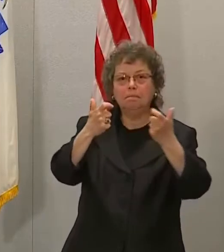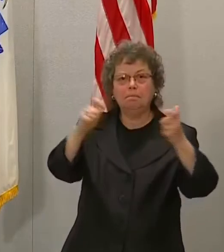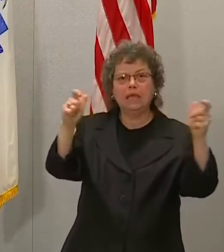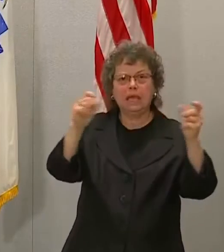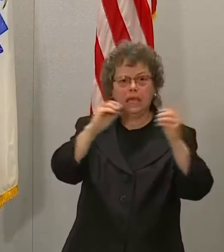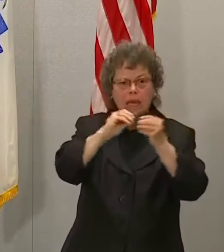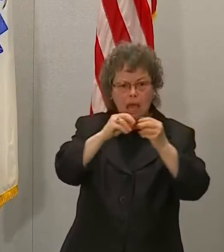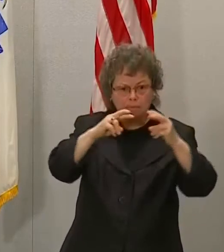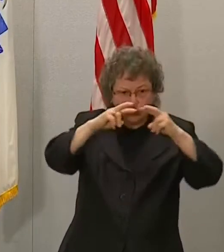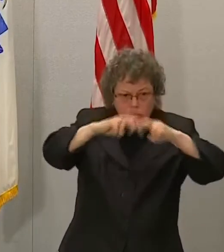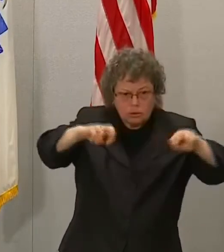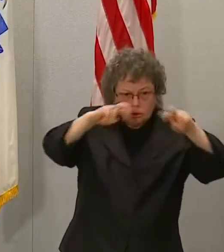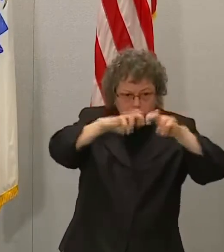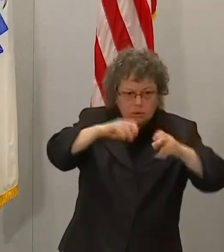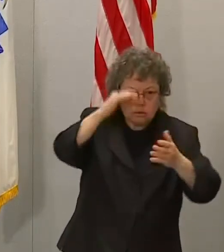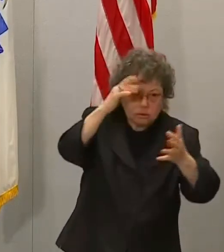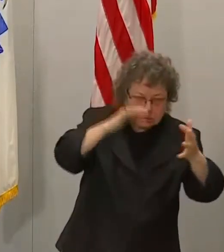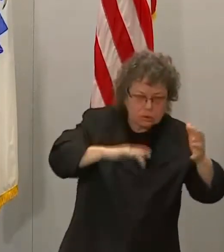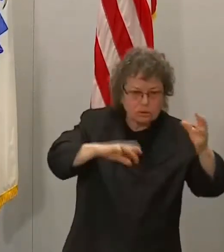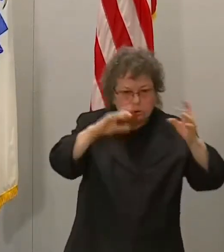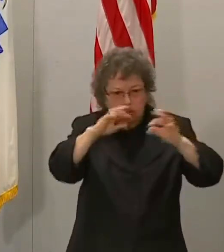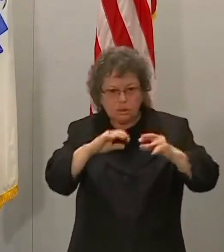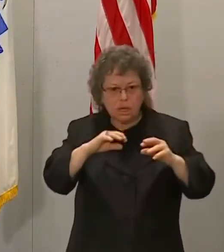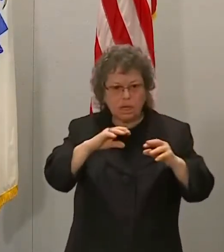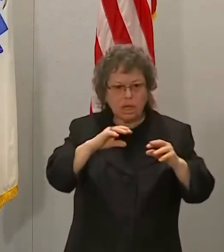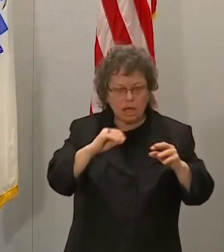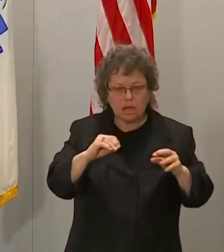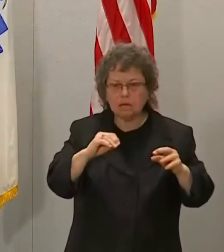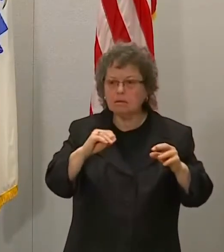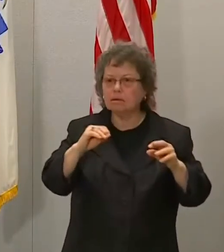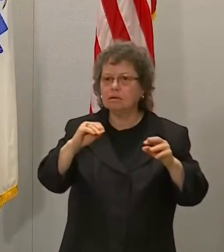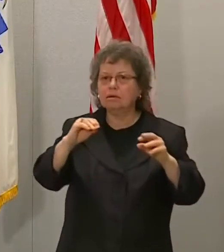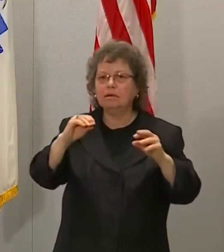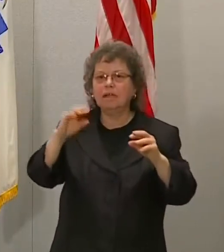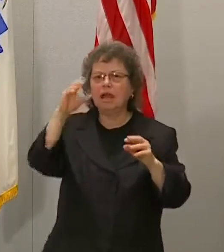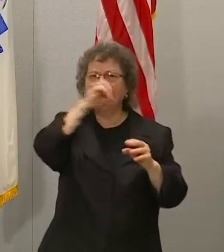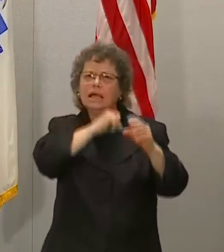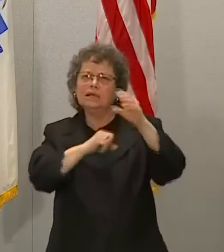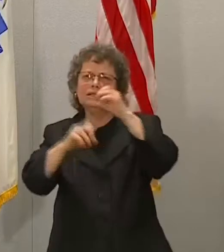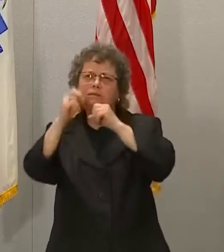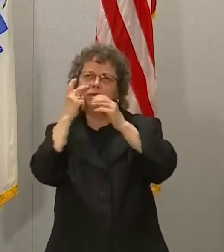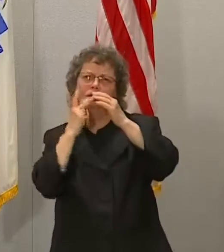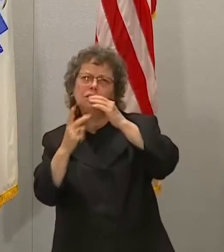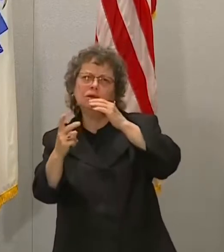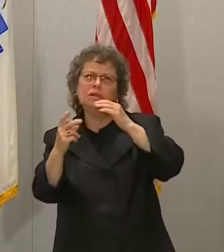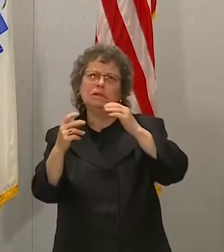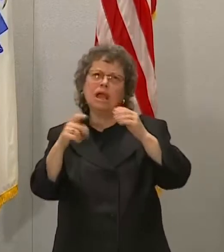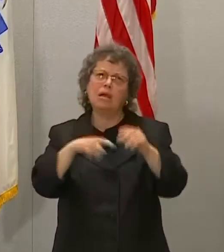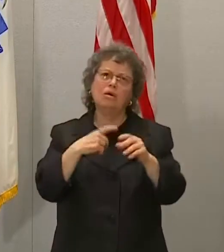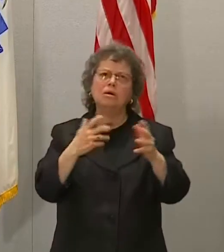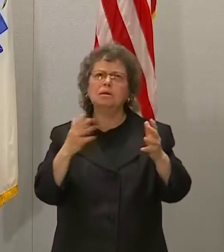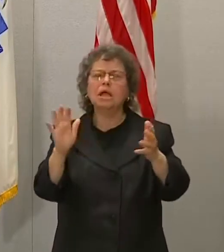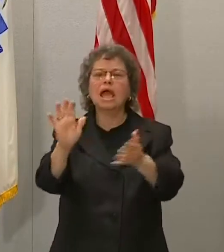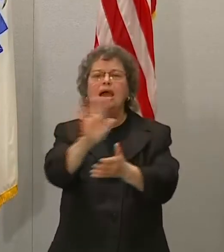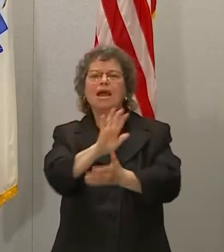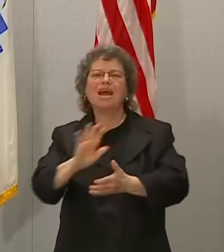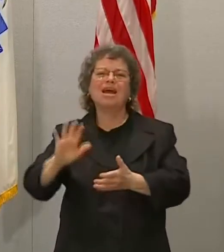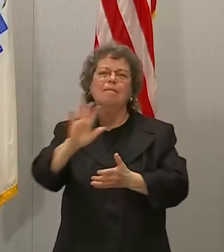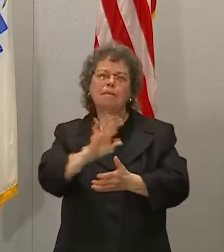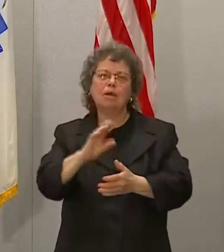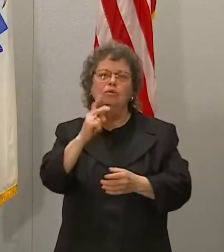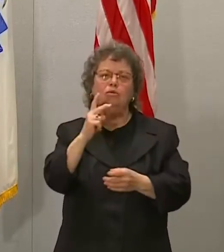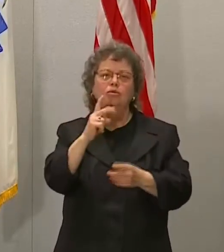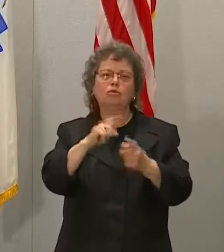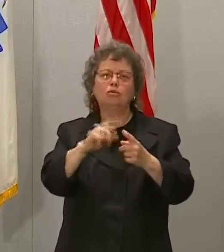and analyzed and processed, and then some, you know, estimates. It's about two or three weeks from the time you pre-registered,